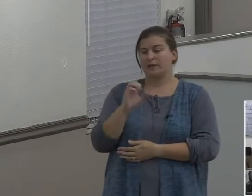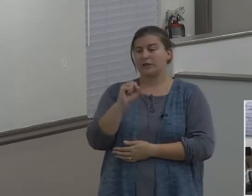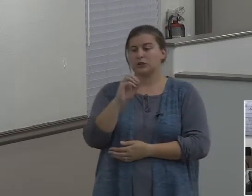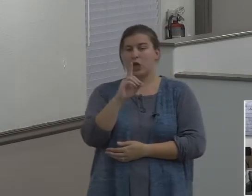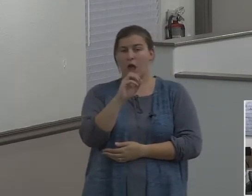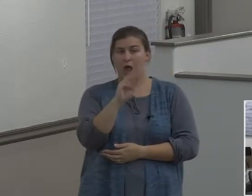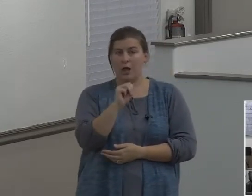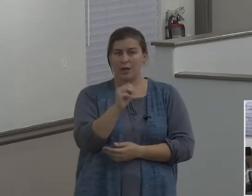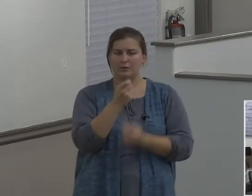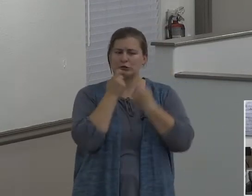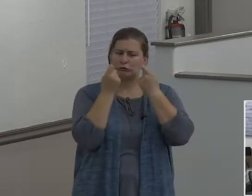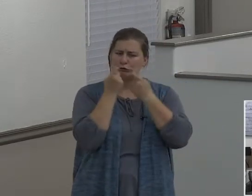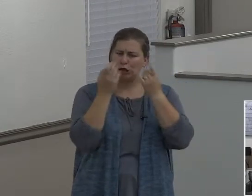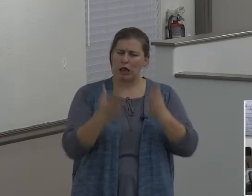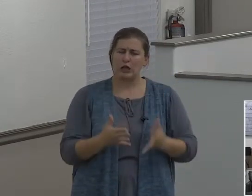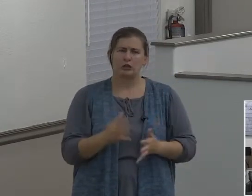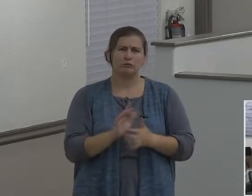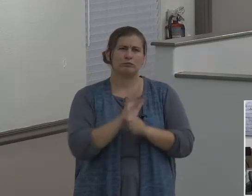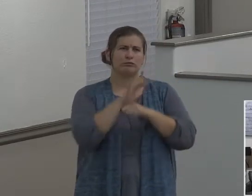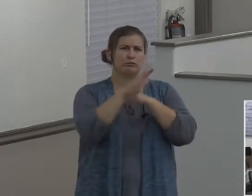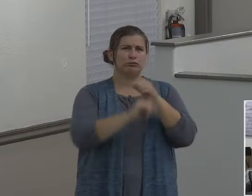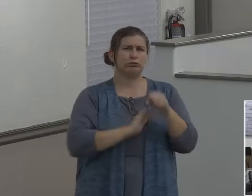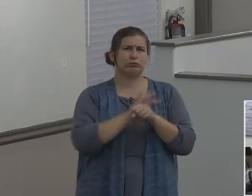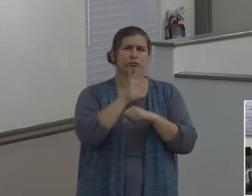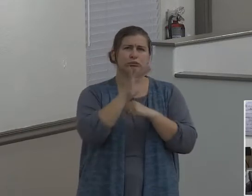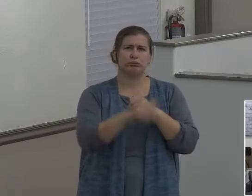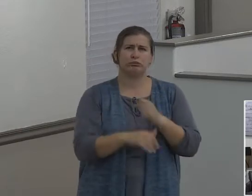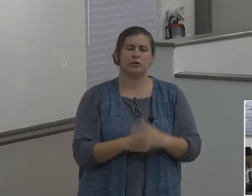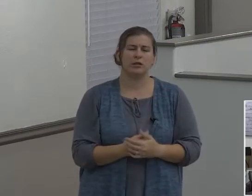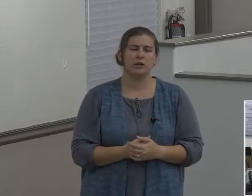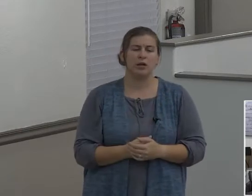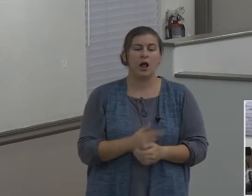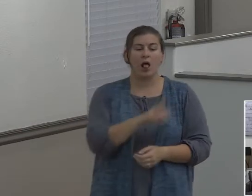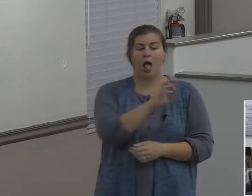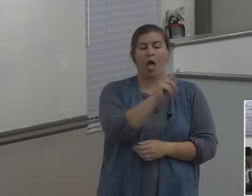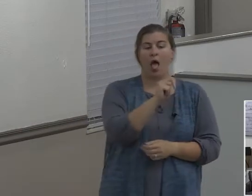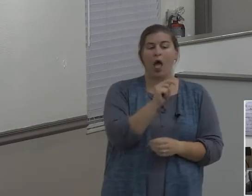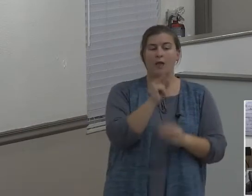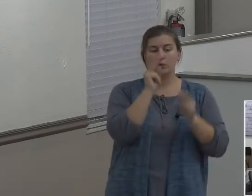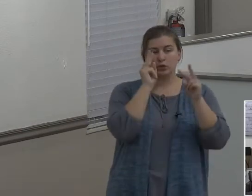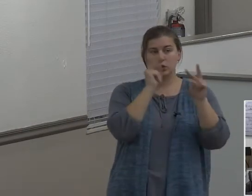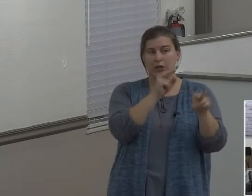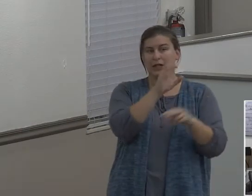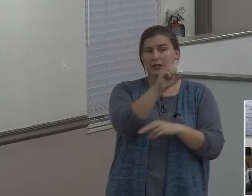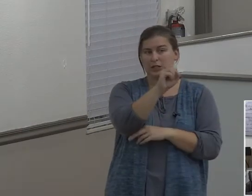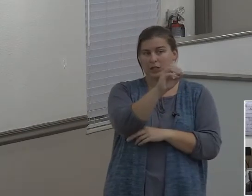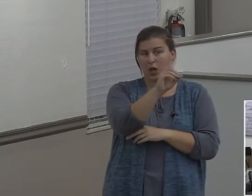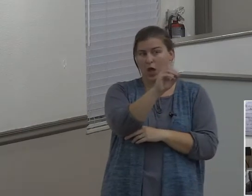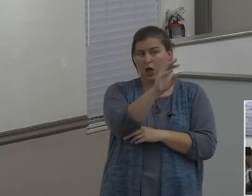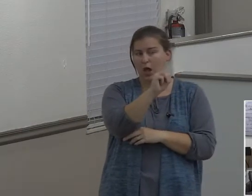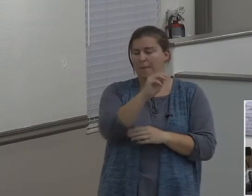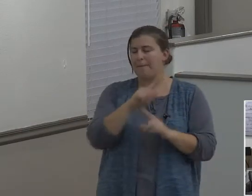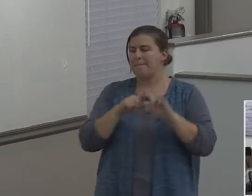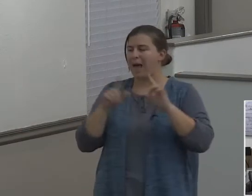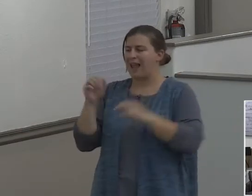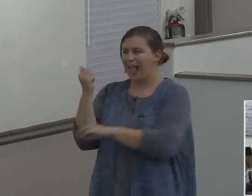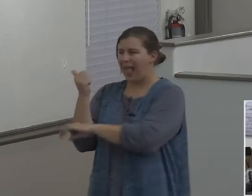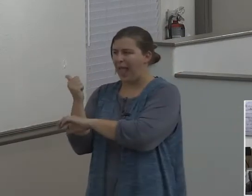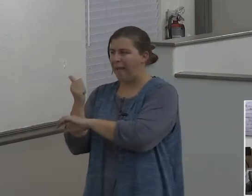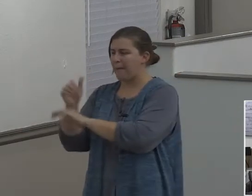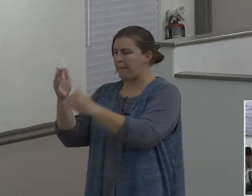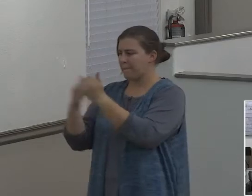his tent towards Sodom, while Abram built an altar to the Lord. What kind of a contrast is that?